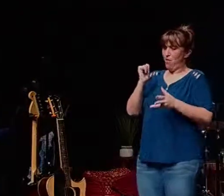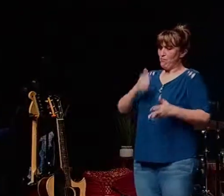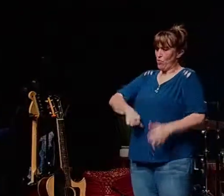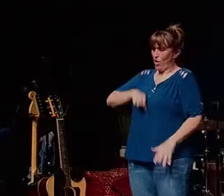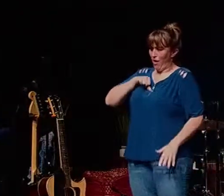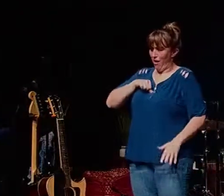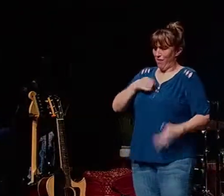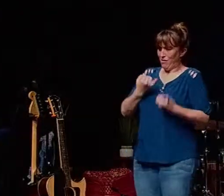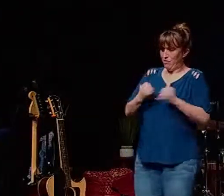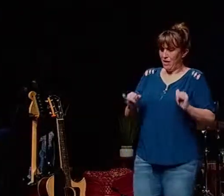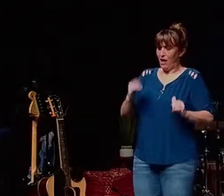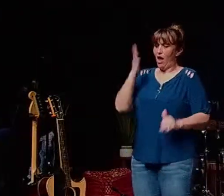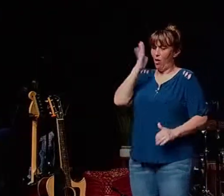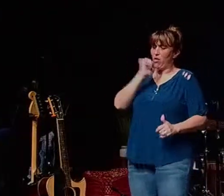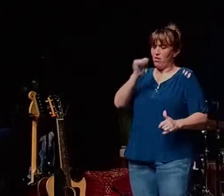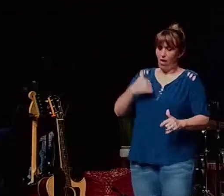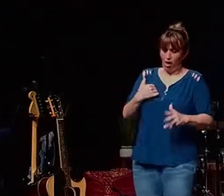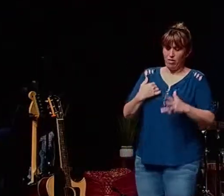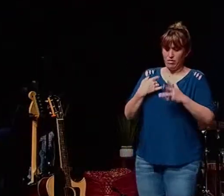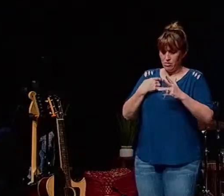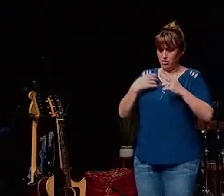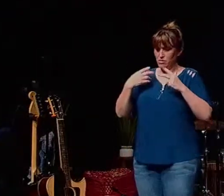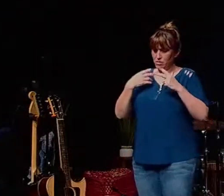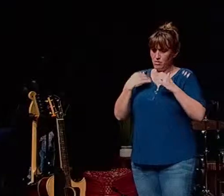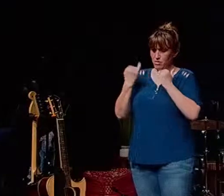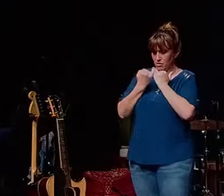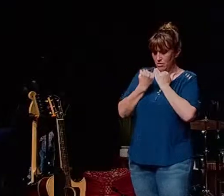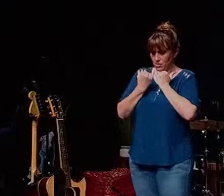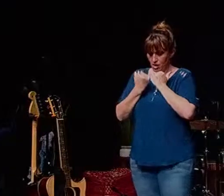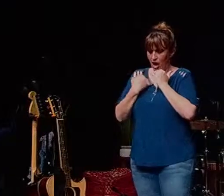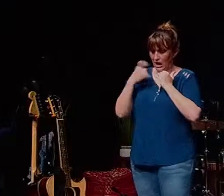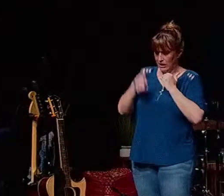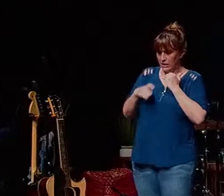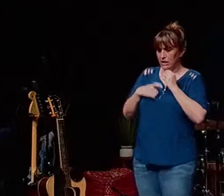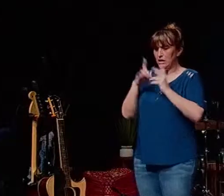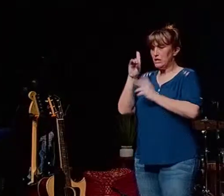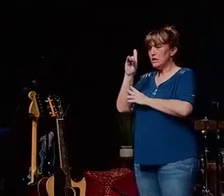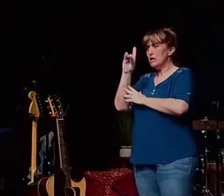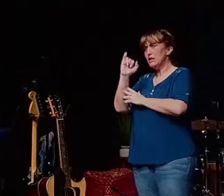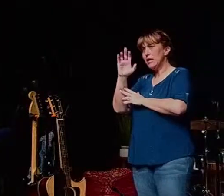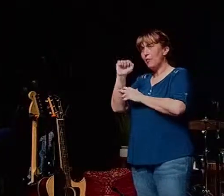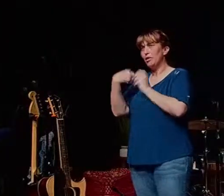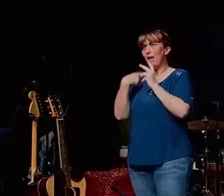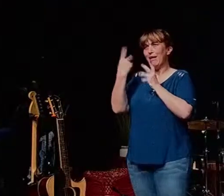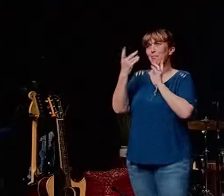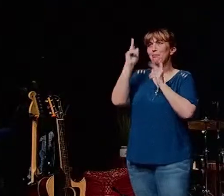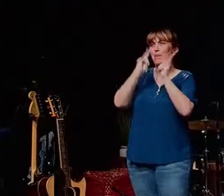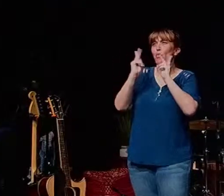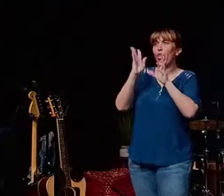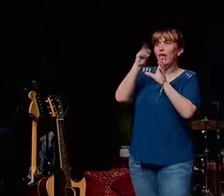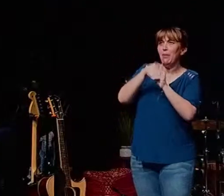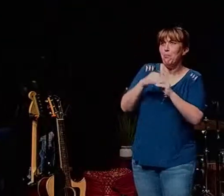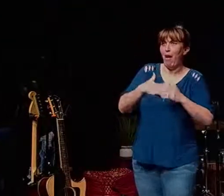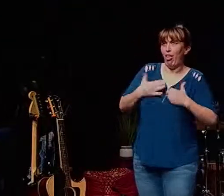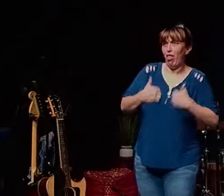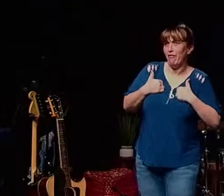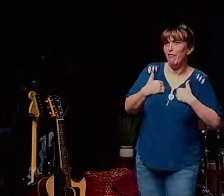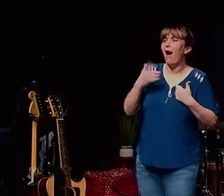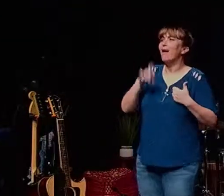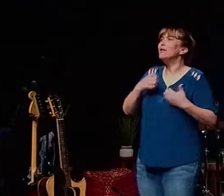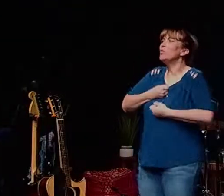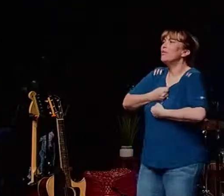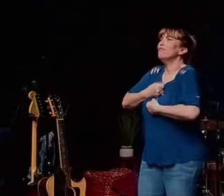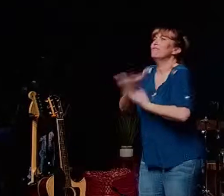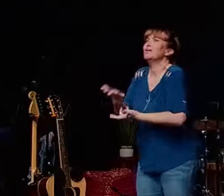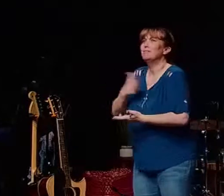and independence i need discipleship i need people in my life i need accountability i need to confess